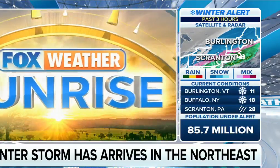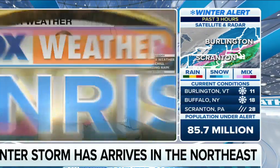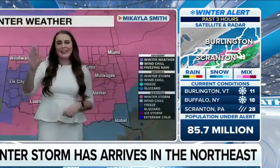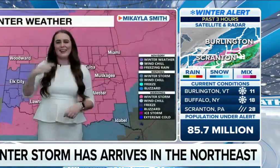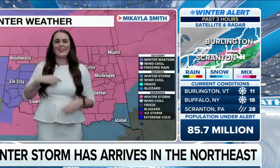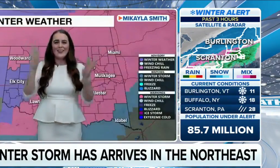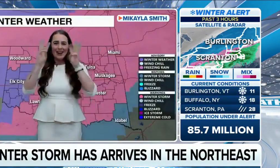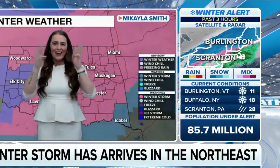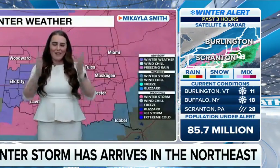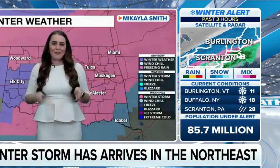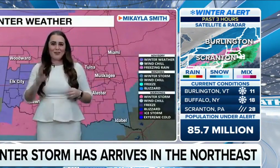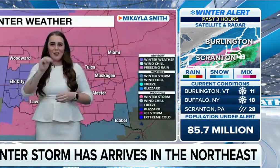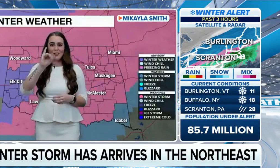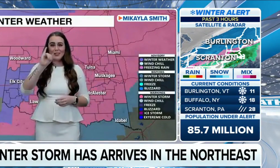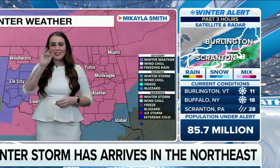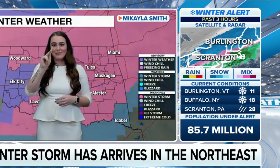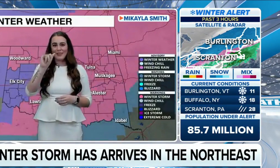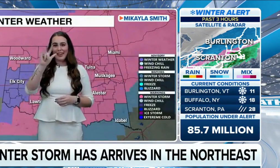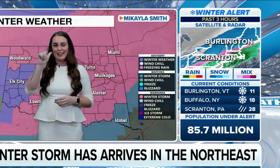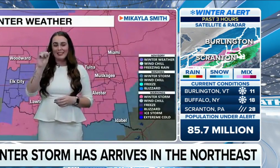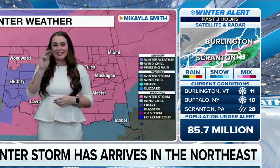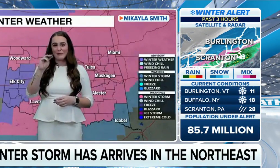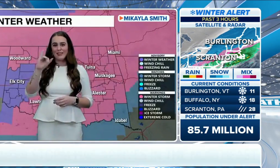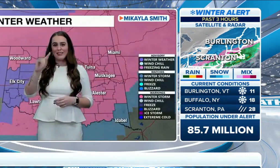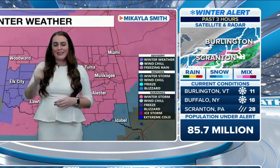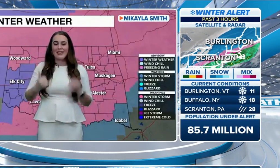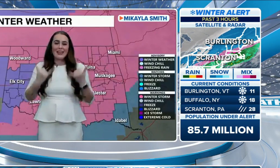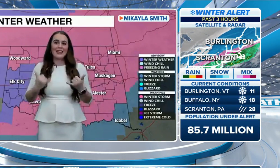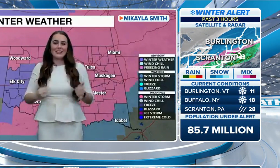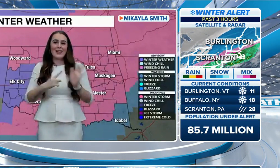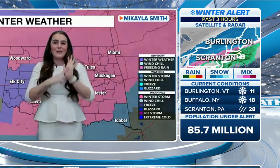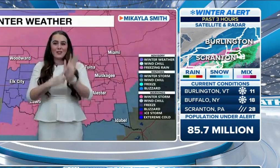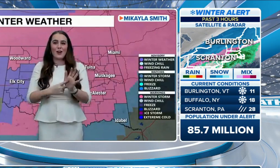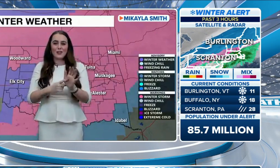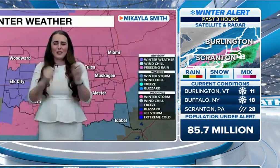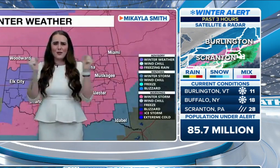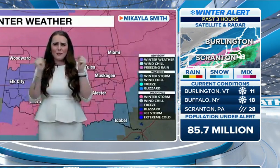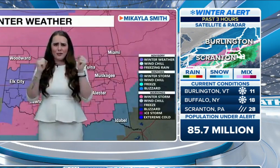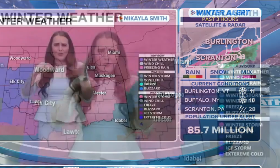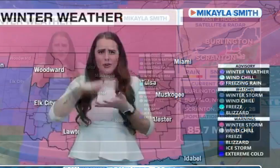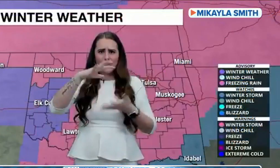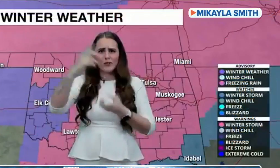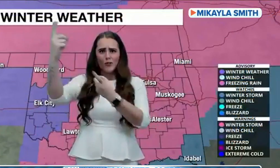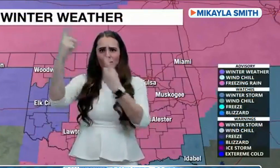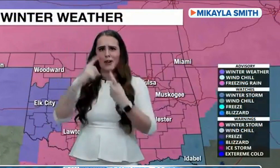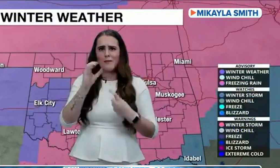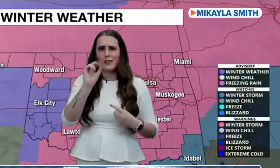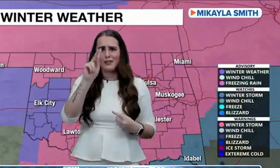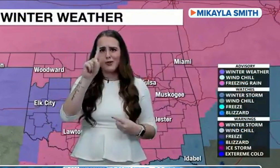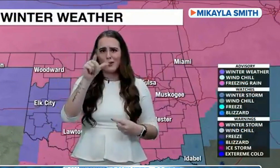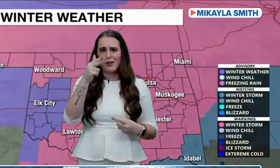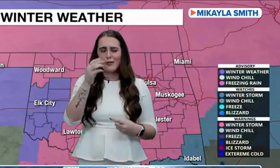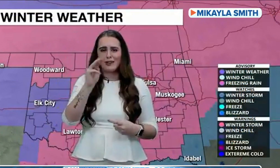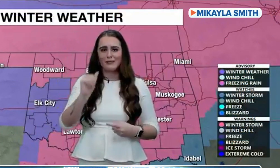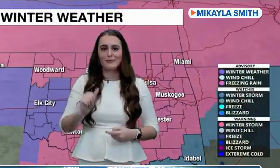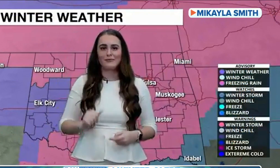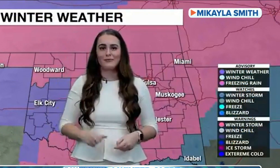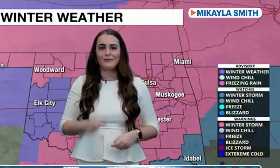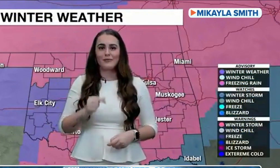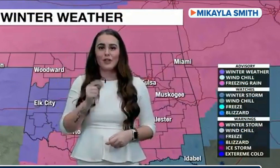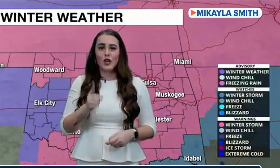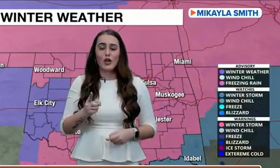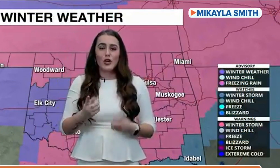Hello, I'm meteorologist Michaela Smith, and today I want to talk to you about the winter storm coming to Oklahoma.